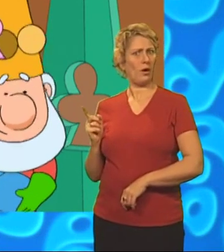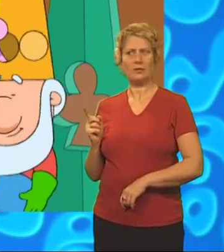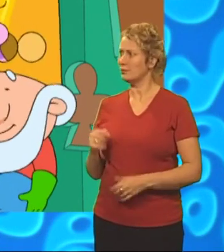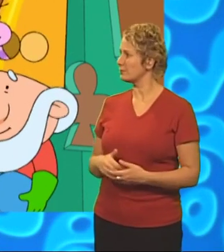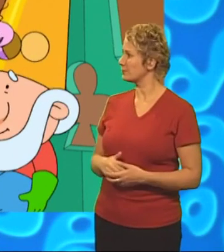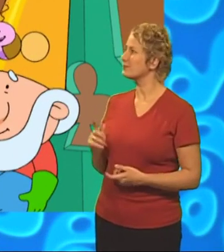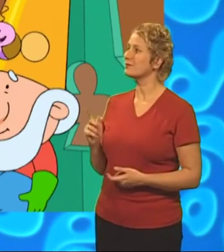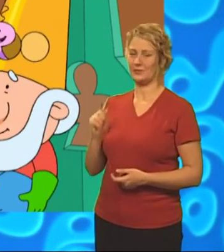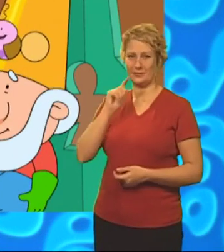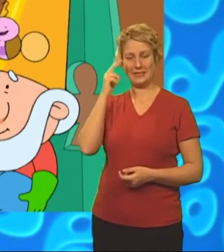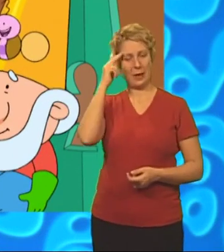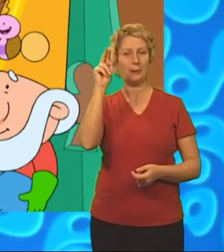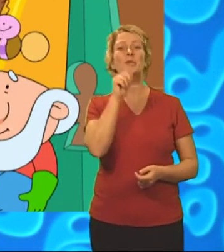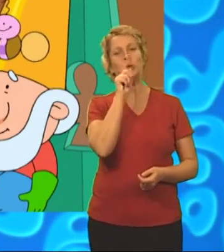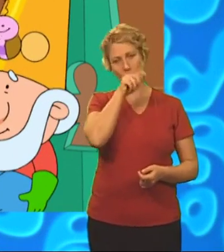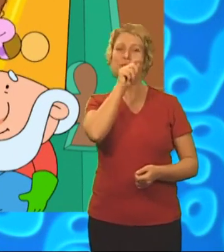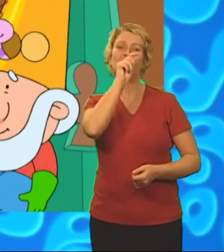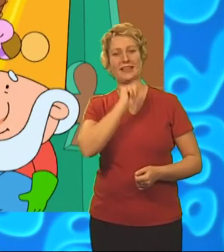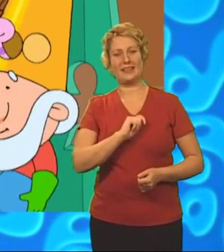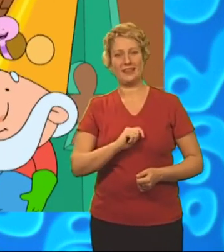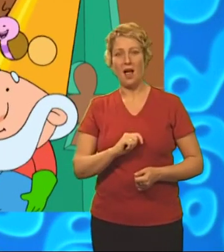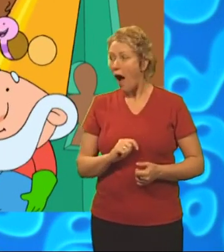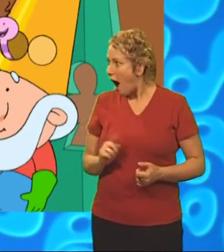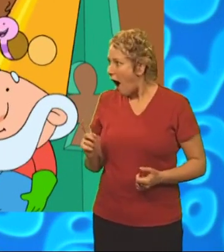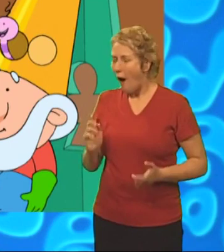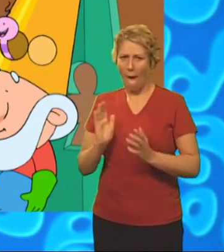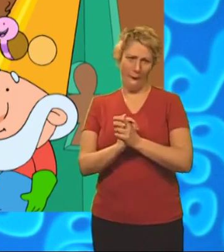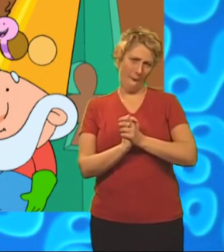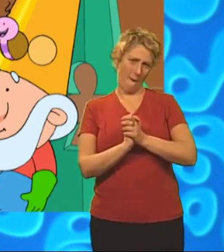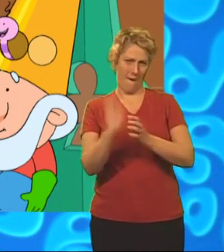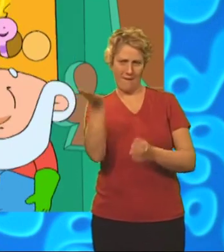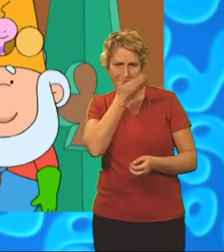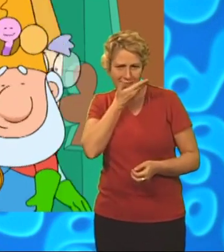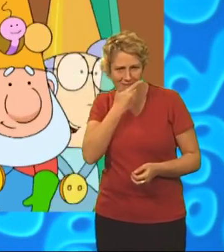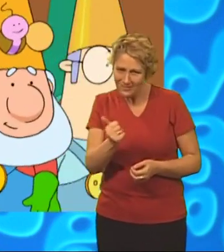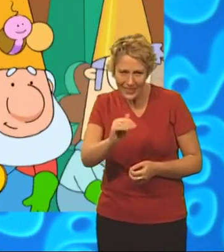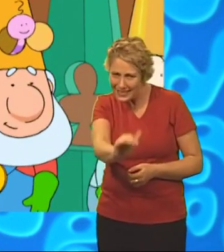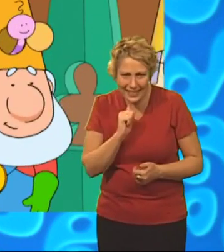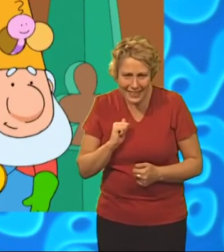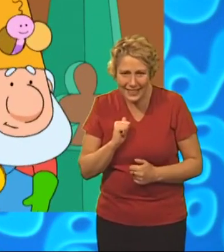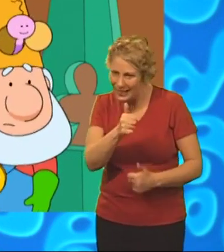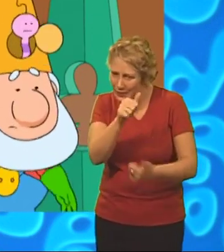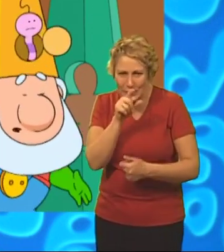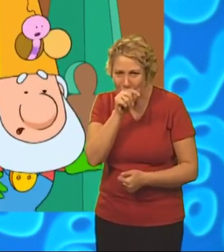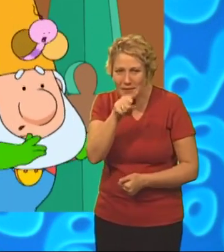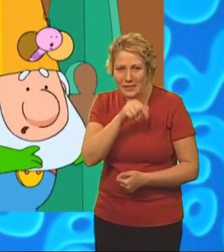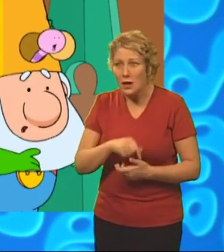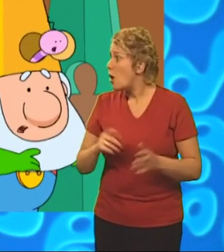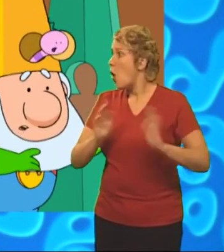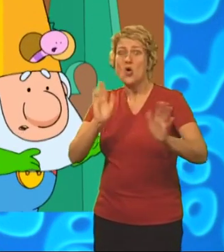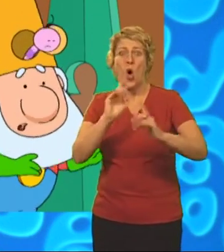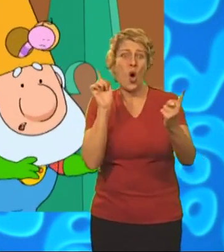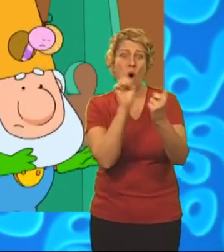Um, his name's Chirpy. My, you are a handsome little chap, aren't you, Chirpy? No,